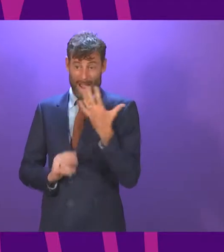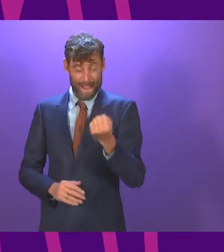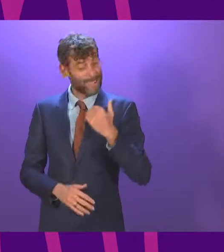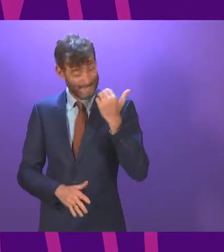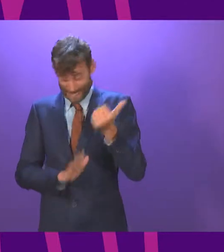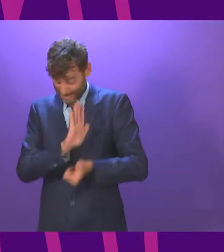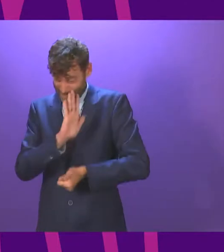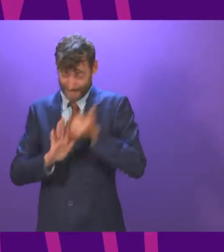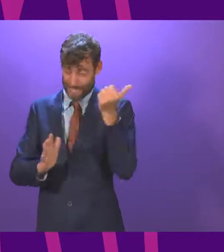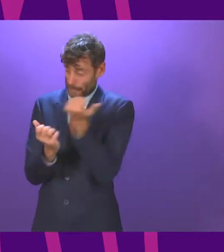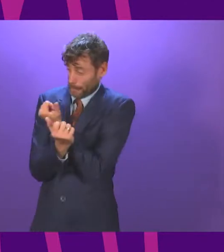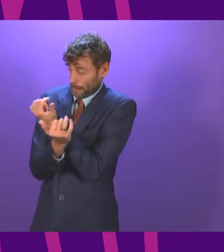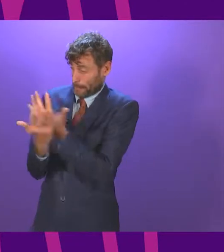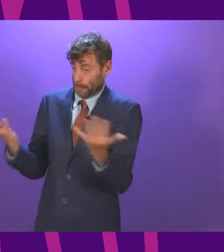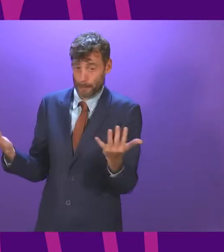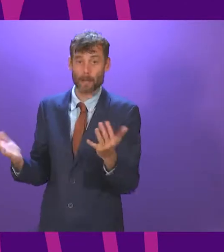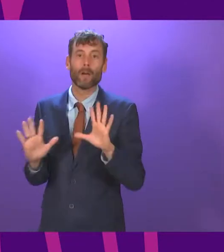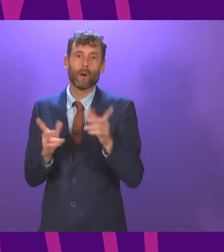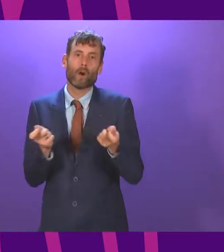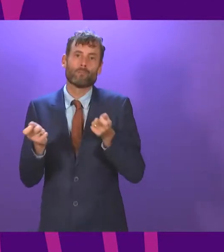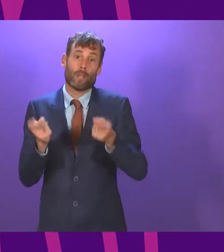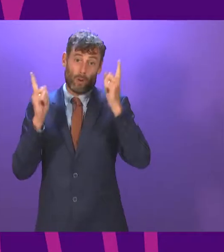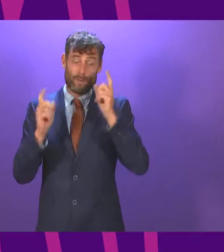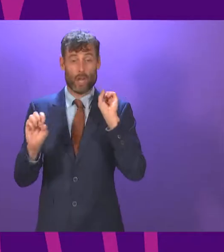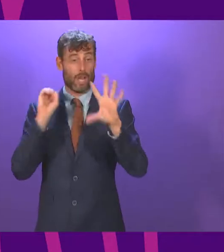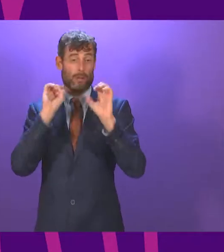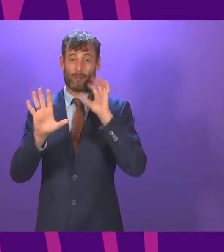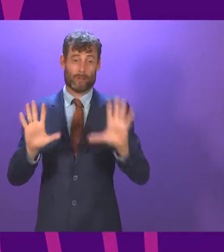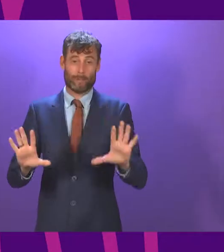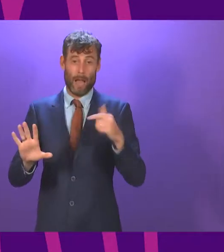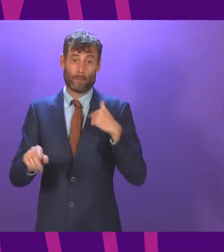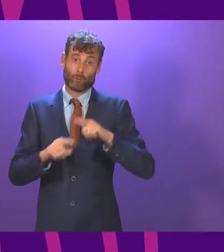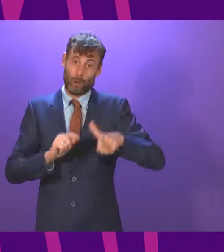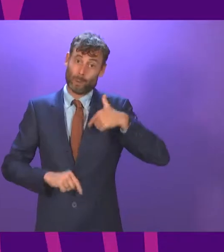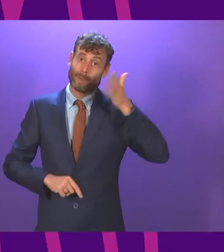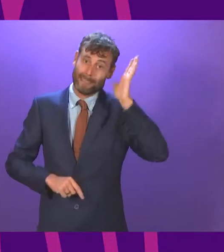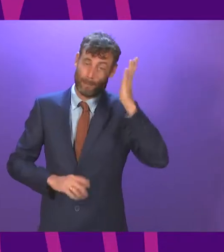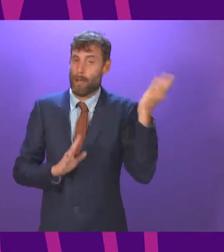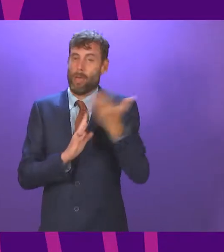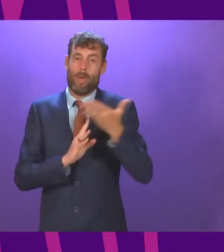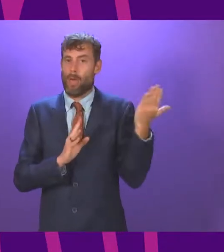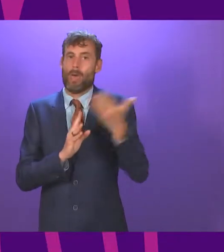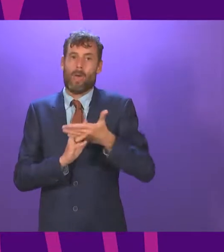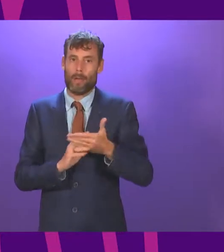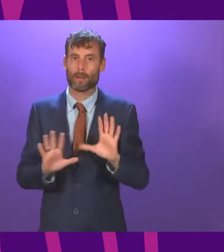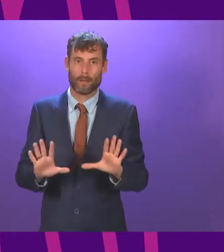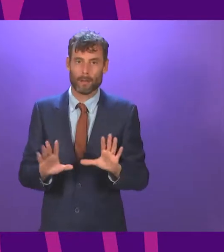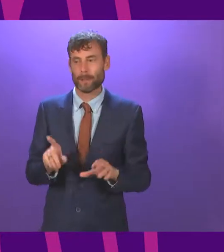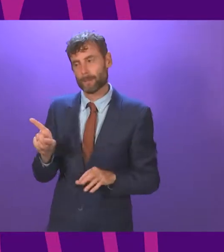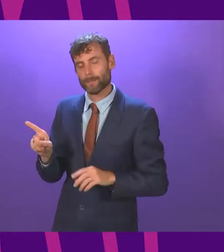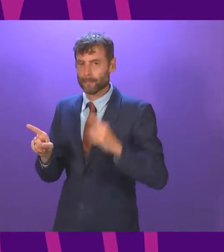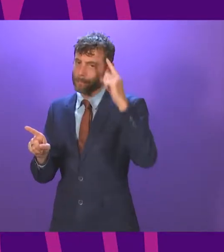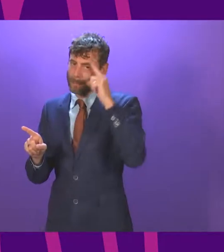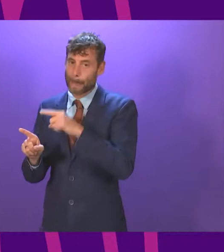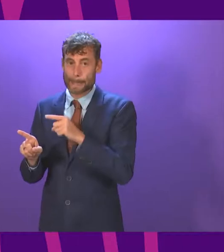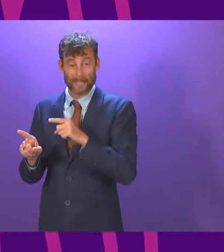investment such as this—president officer, noise is off. It's really annoying, so I'm just going to continue. I think the member's made it